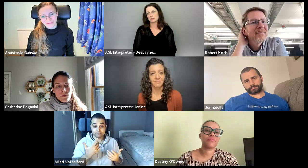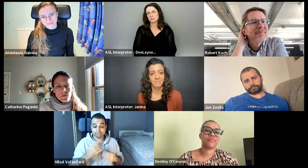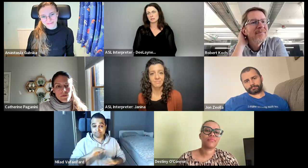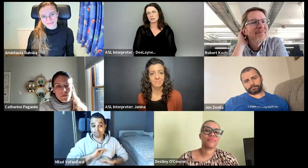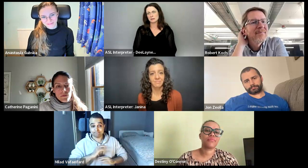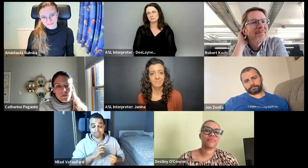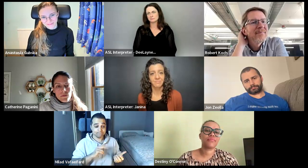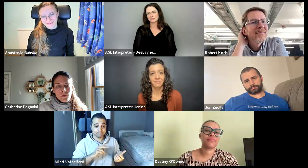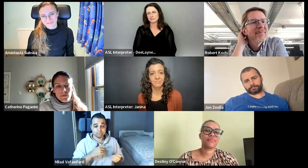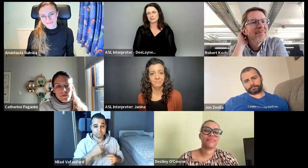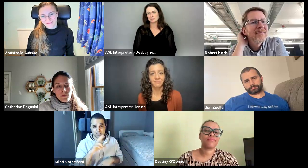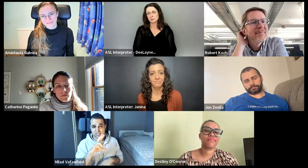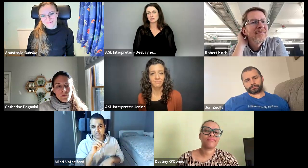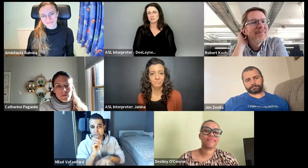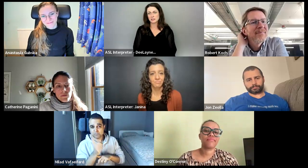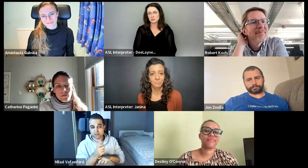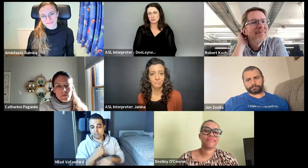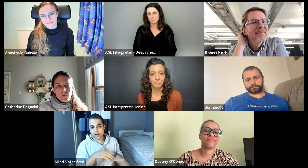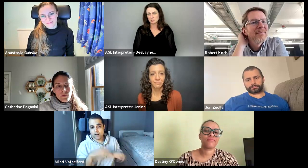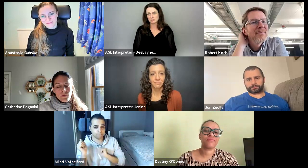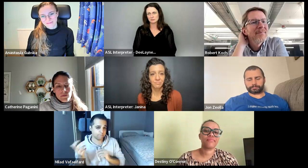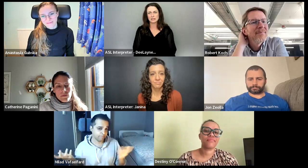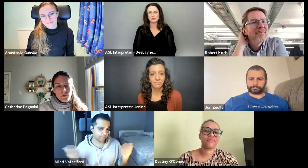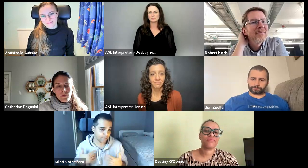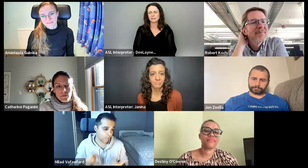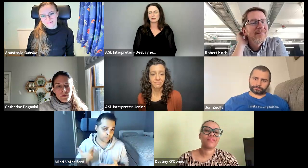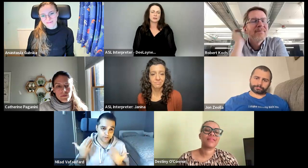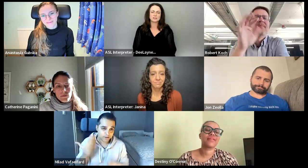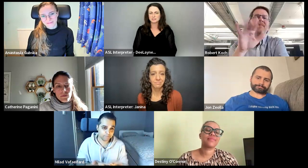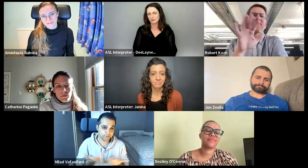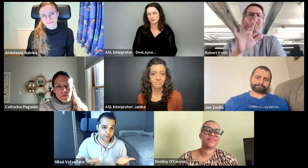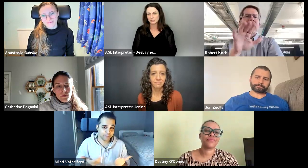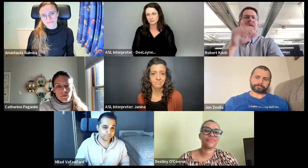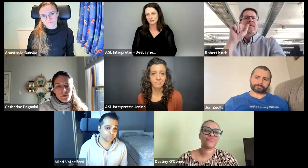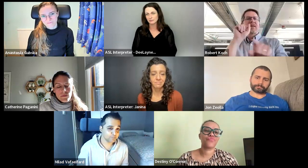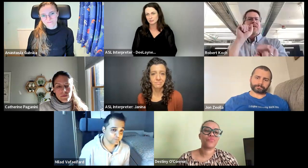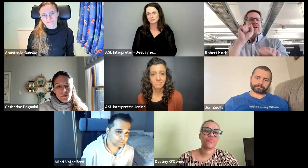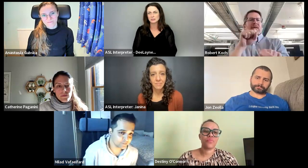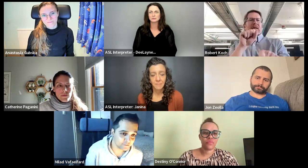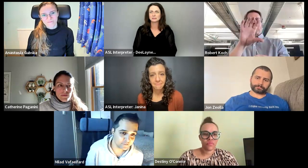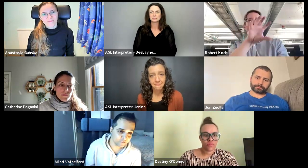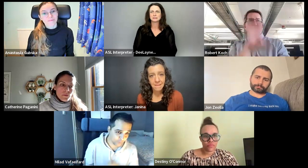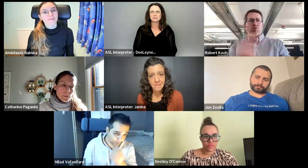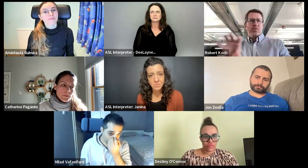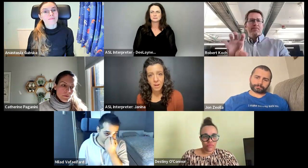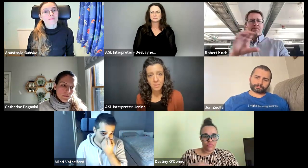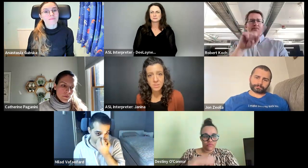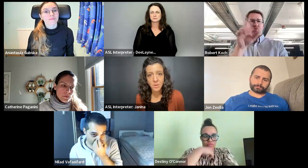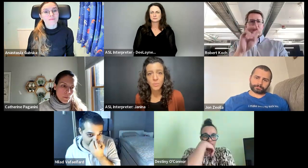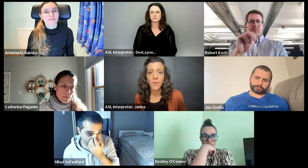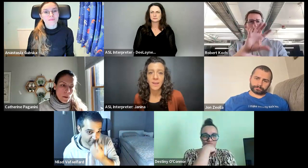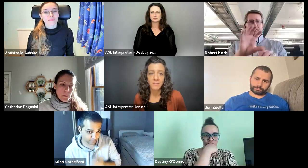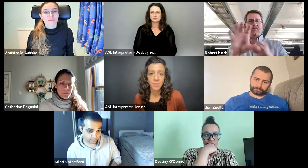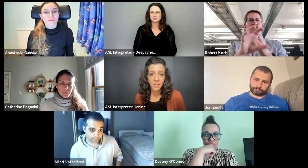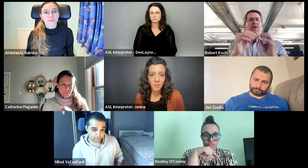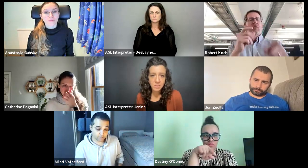Like you suggested, um, that's not the most satisfactory option, you know, you know, maybe I'll just stay 30 minutes and leave too. So this is Rob.